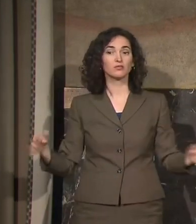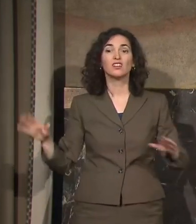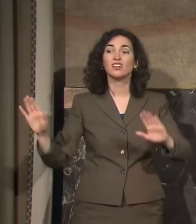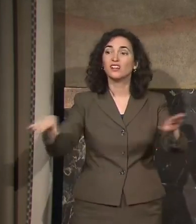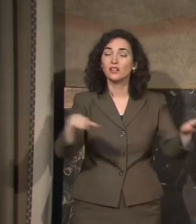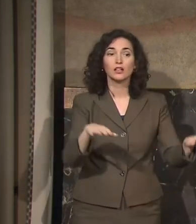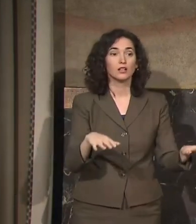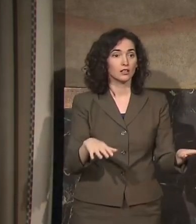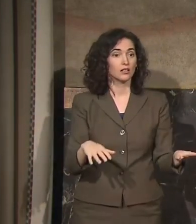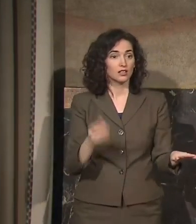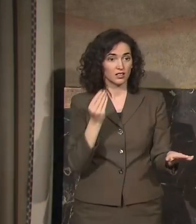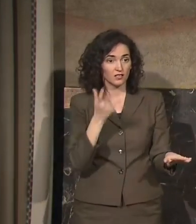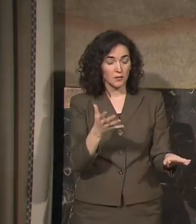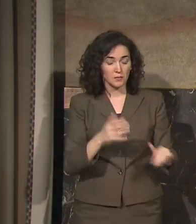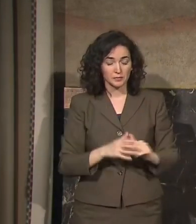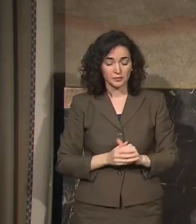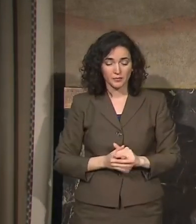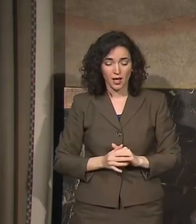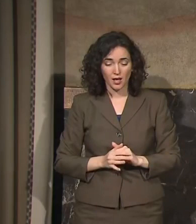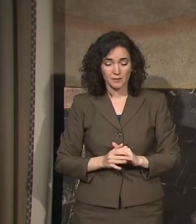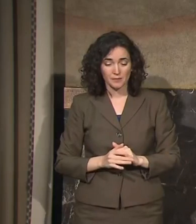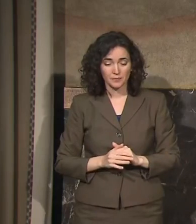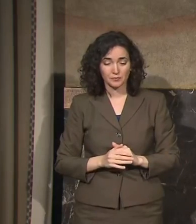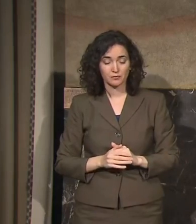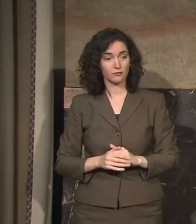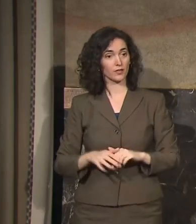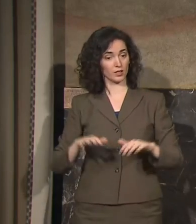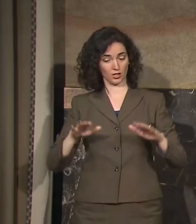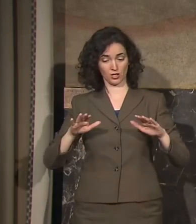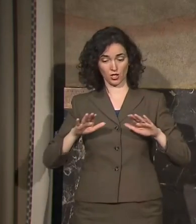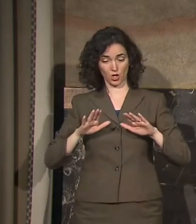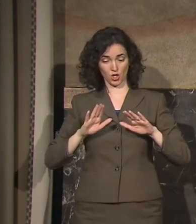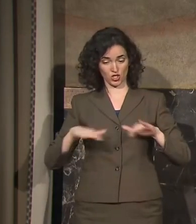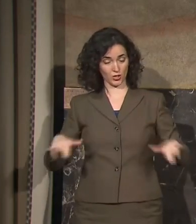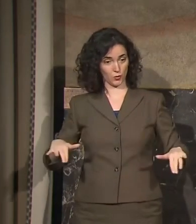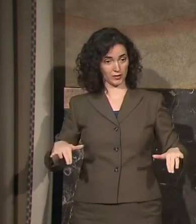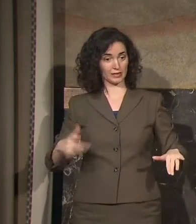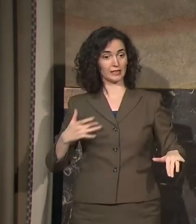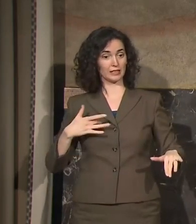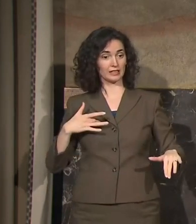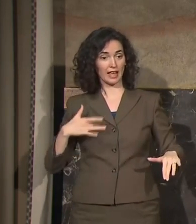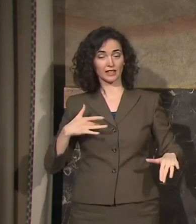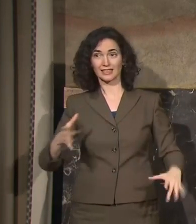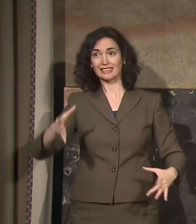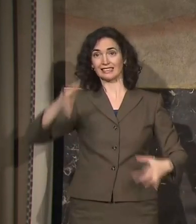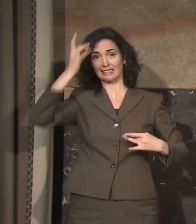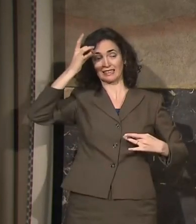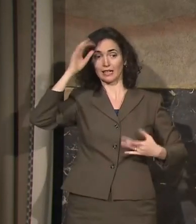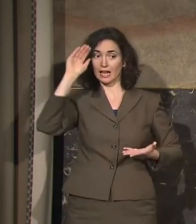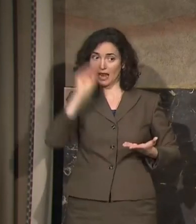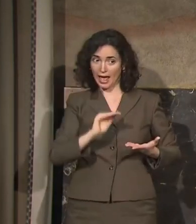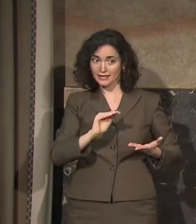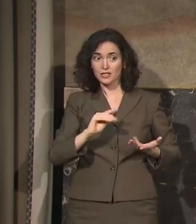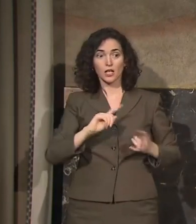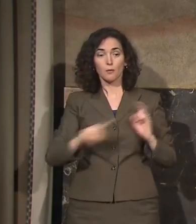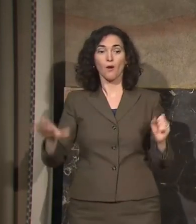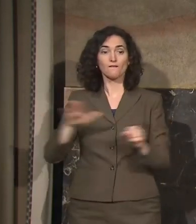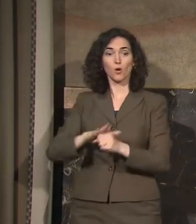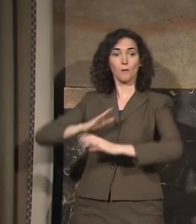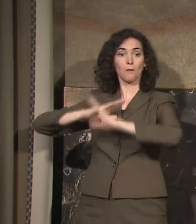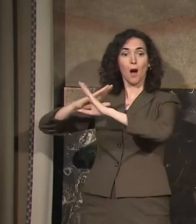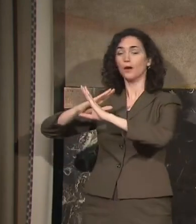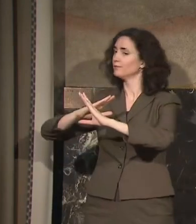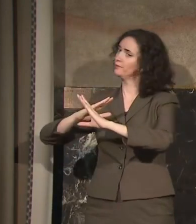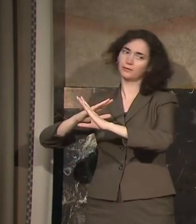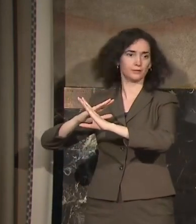are less susceptible to this disease, but they are not impervious to it. And